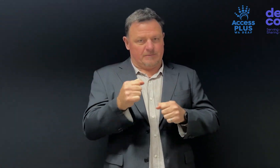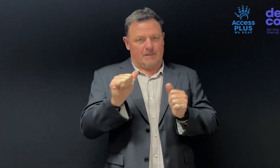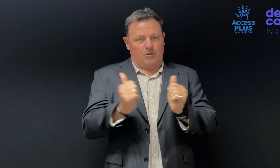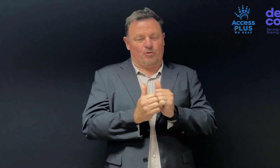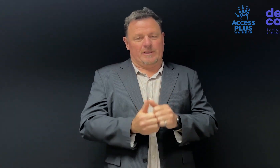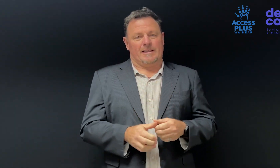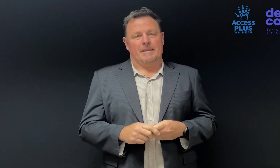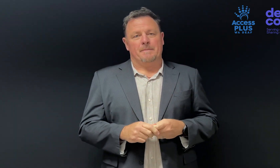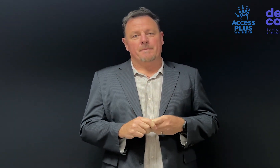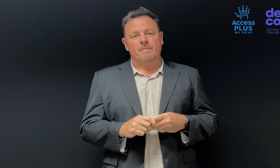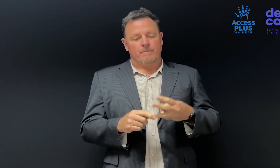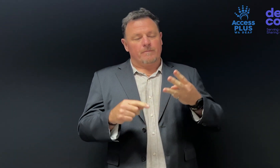on these three points.